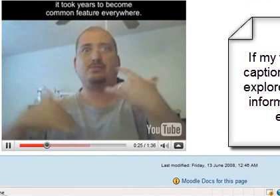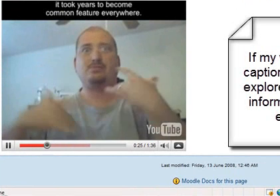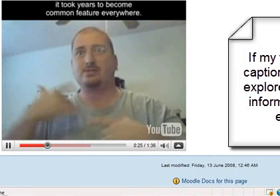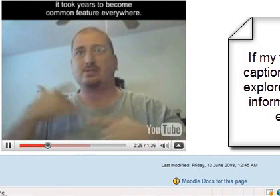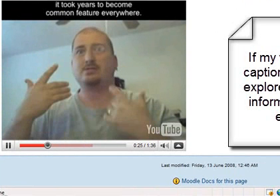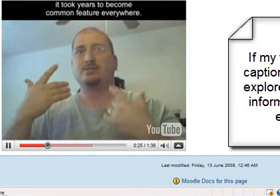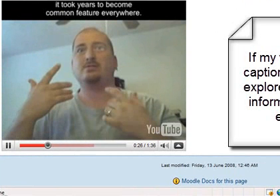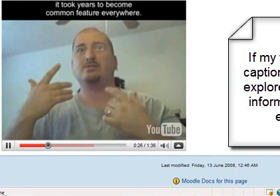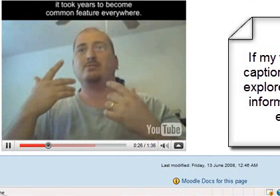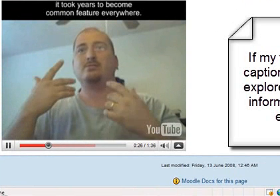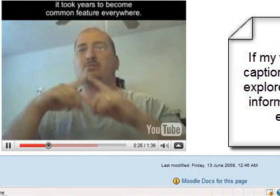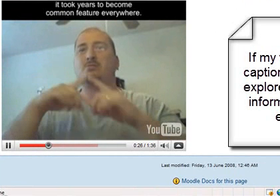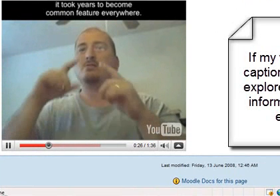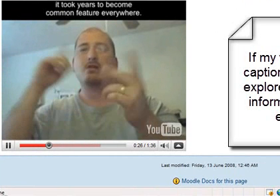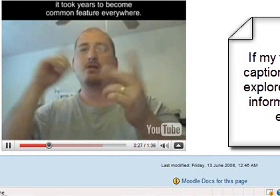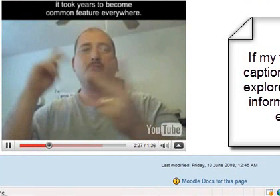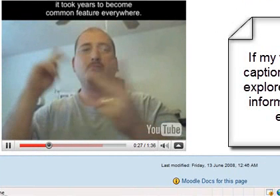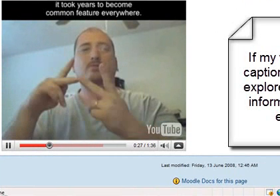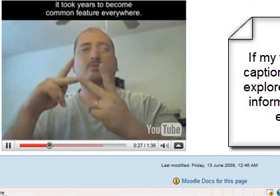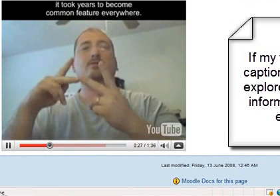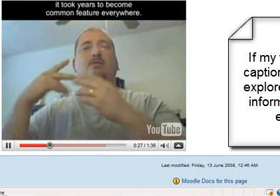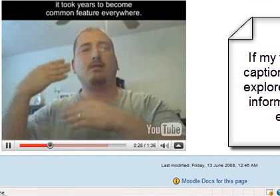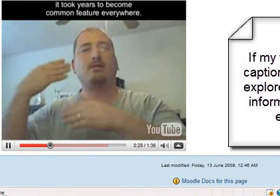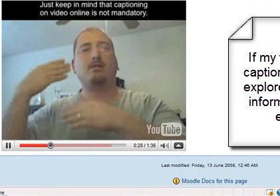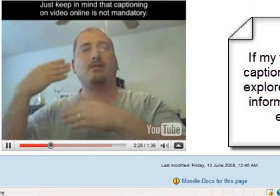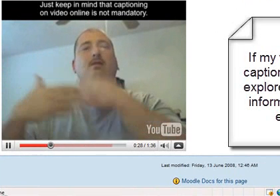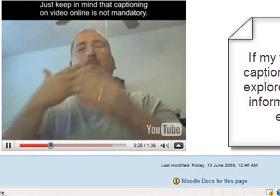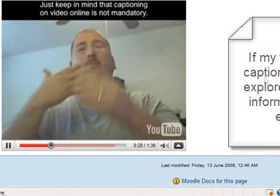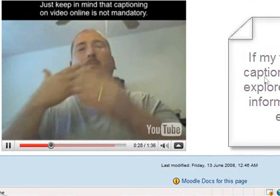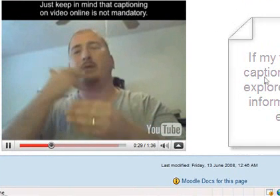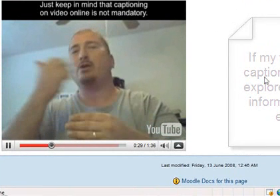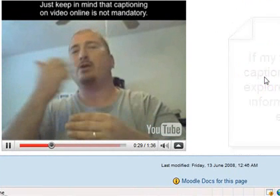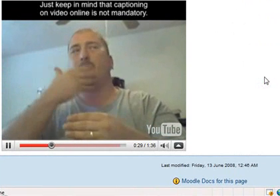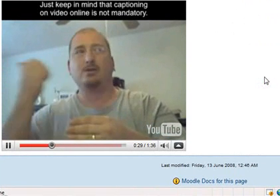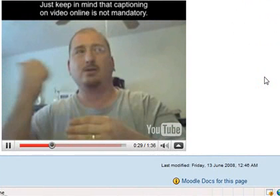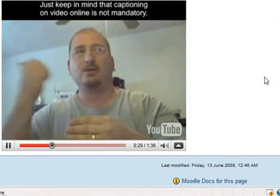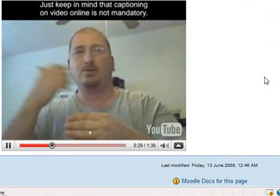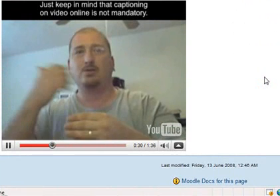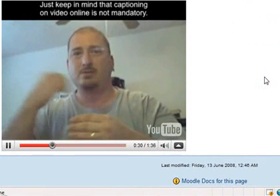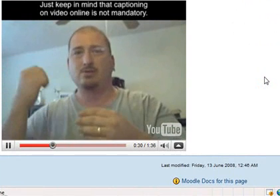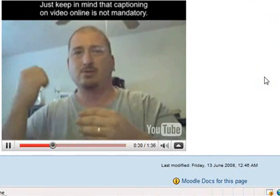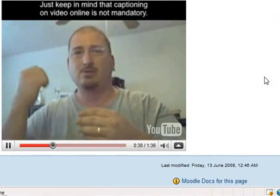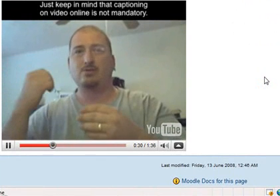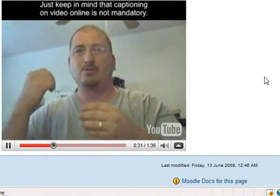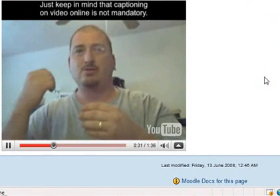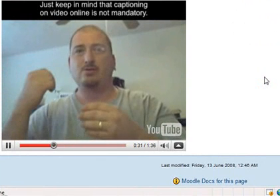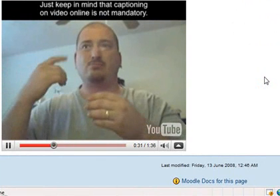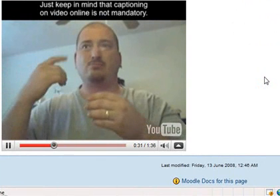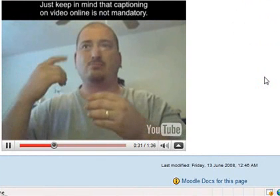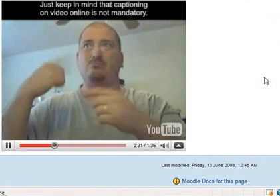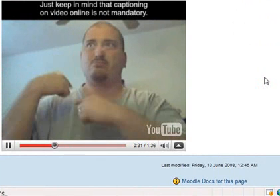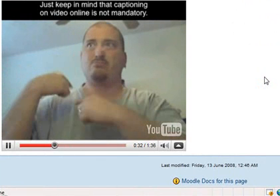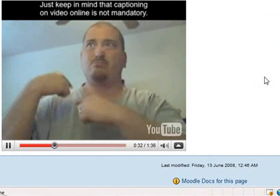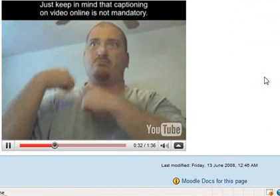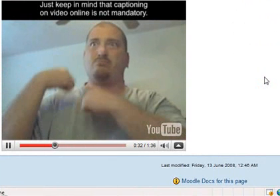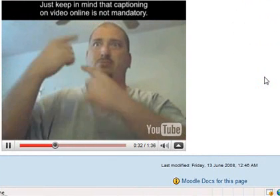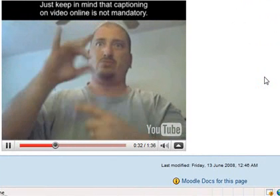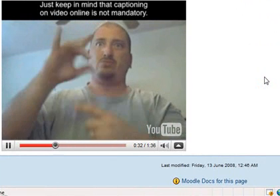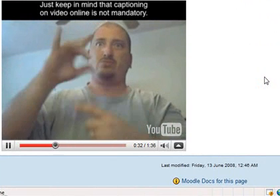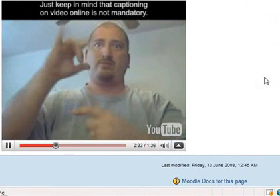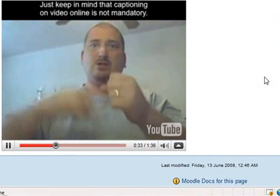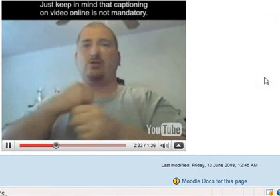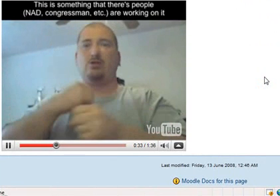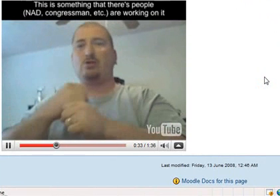and I hope you'll be thinking about that but I hope that that will not stop you from including videos